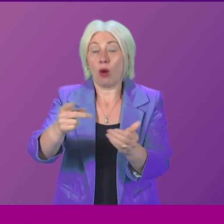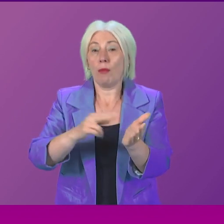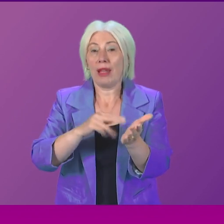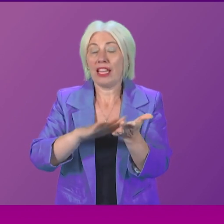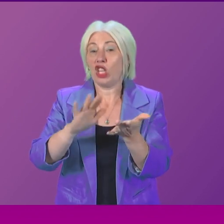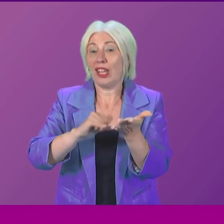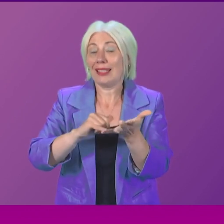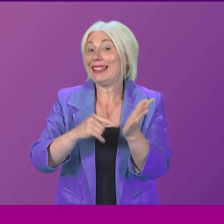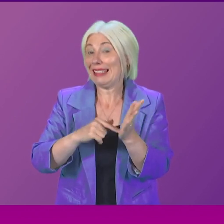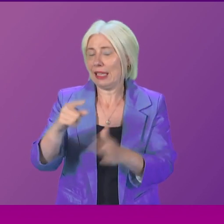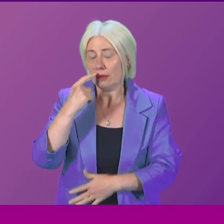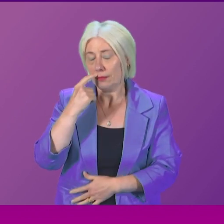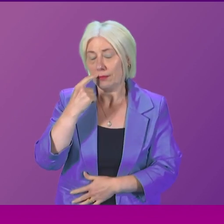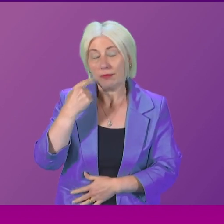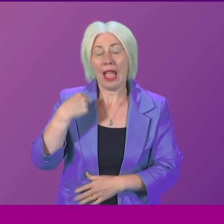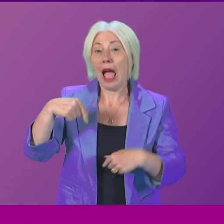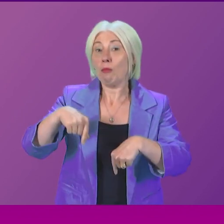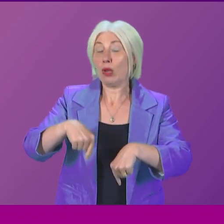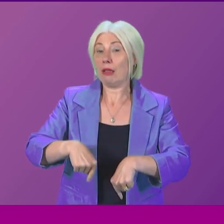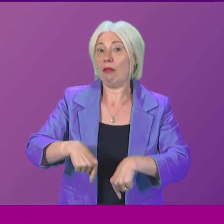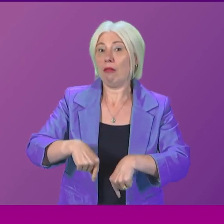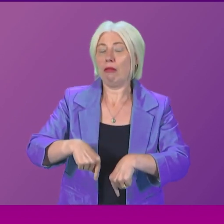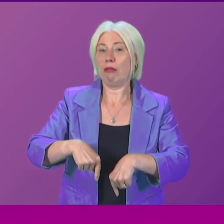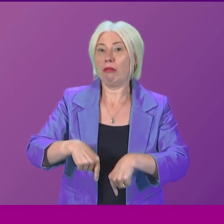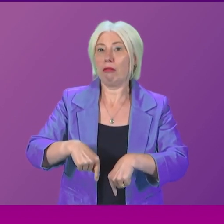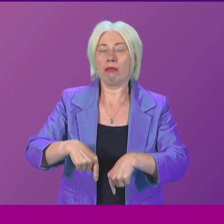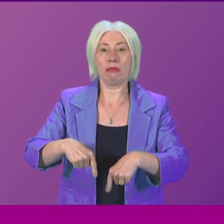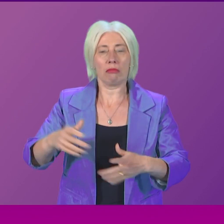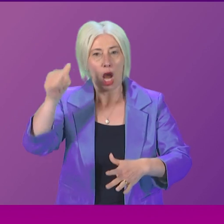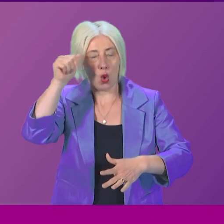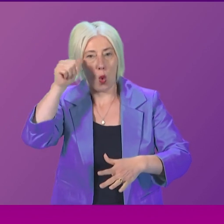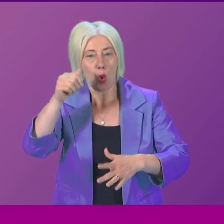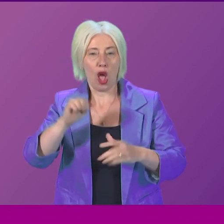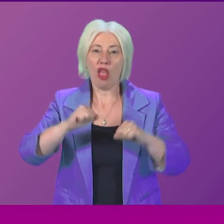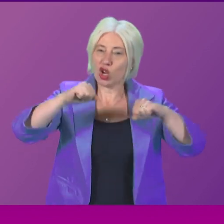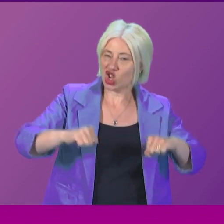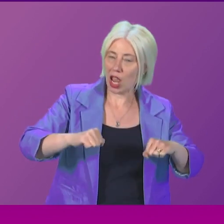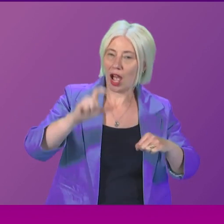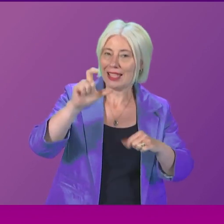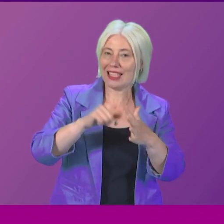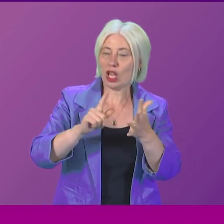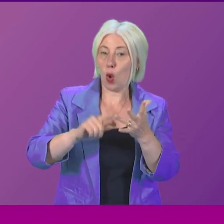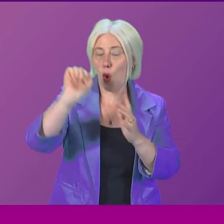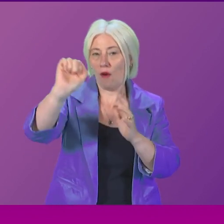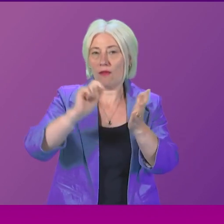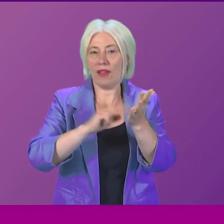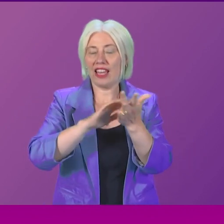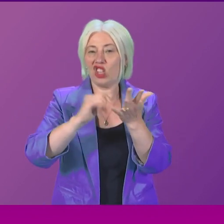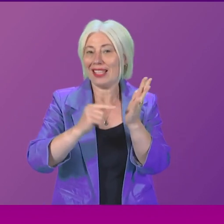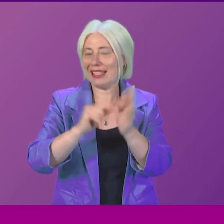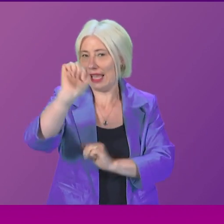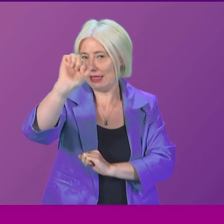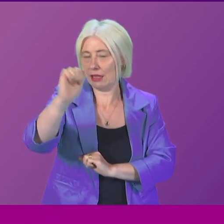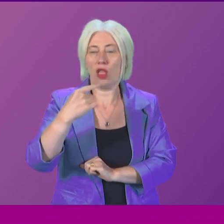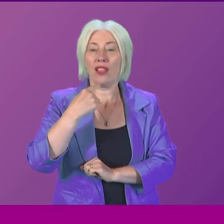I am not standing here. suspect, in fact, I know that the Chair and the Chief Executive of NHS Tayside would not say